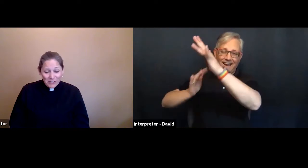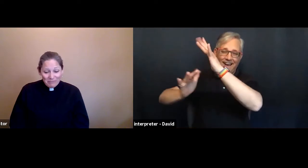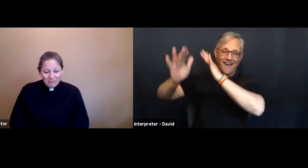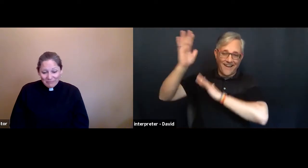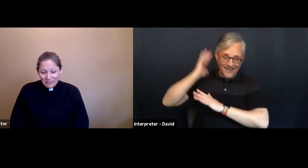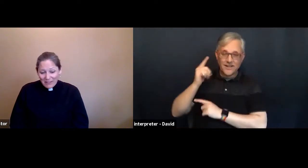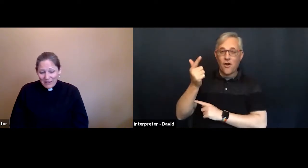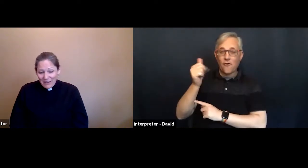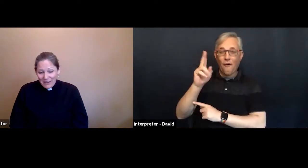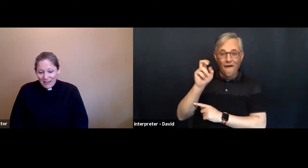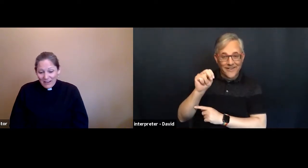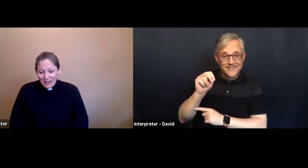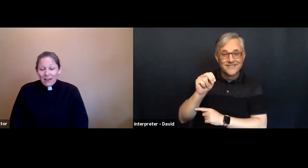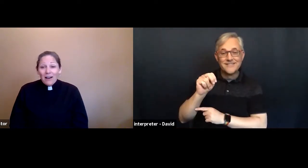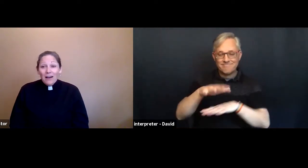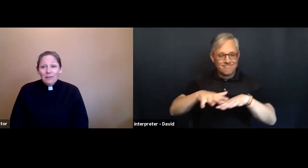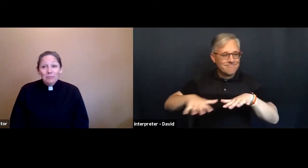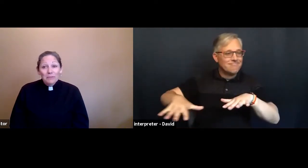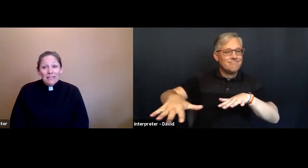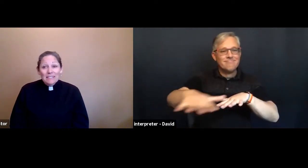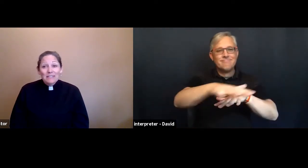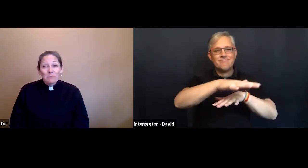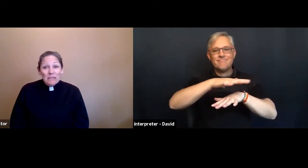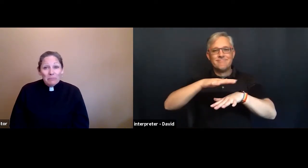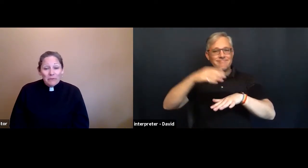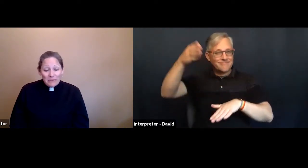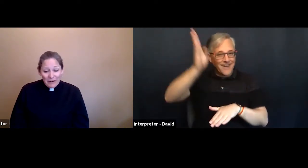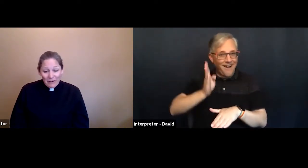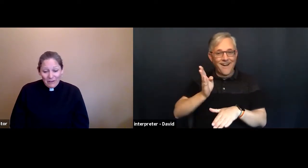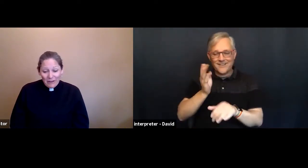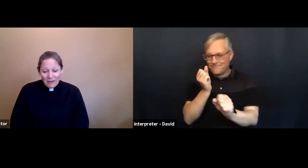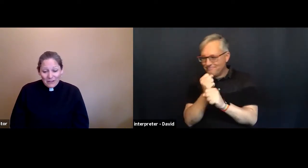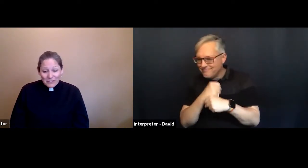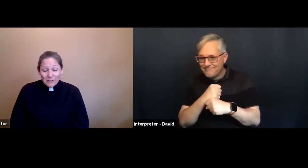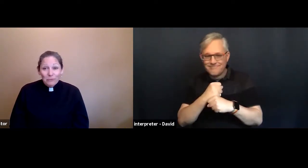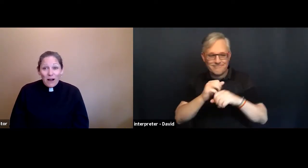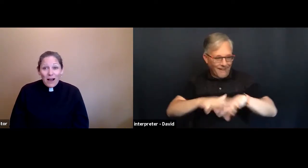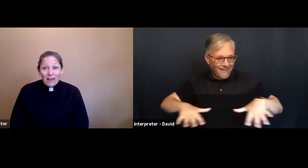God placed the people there to thrive